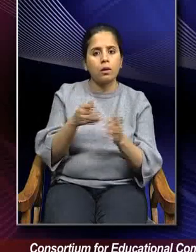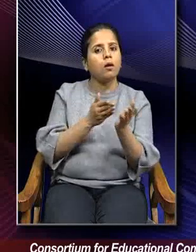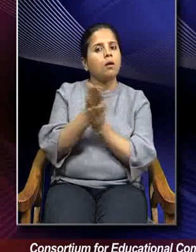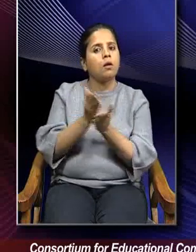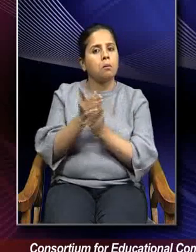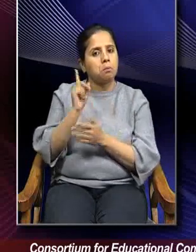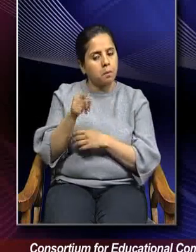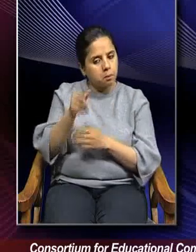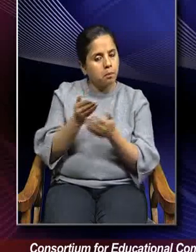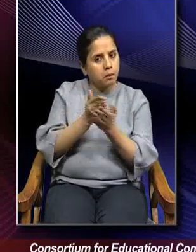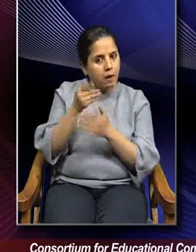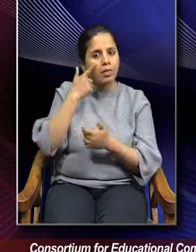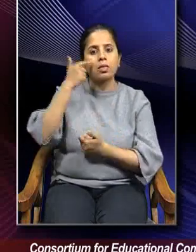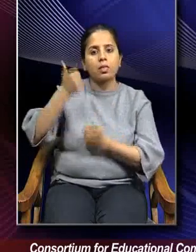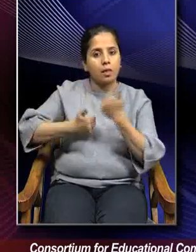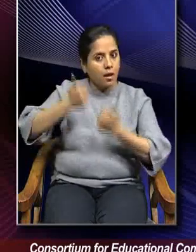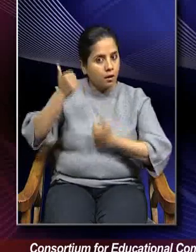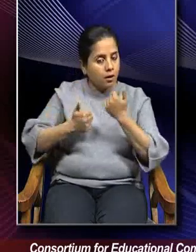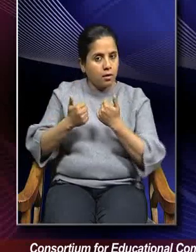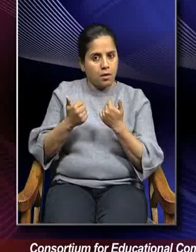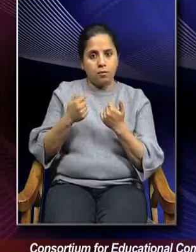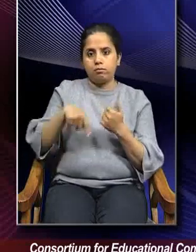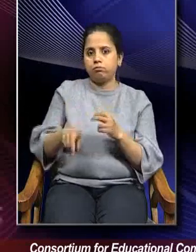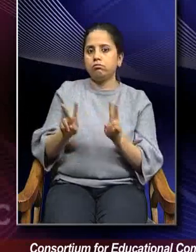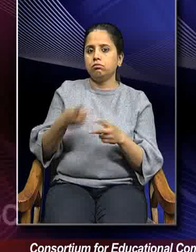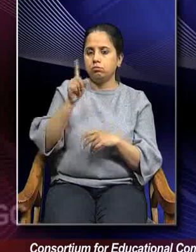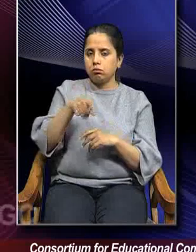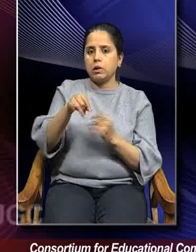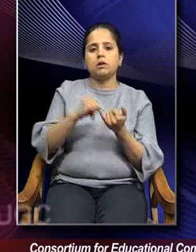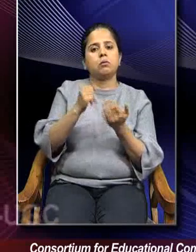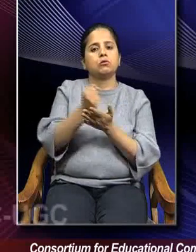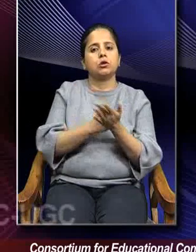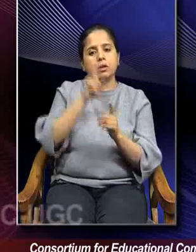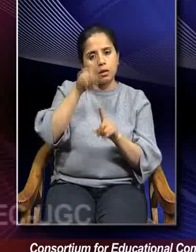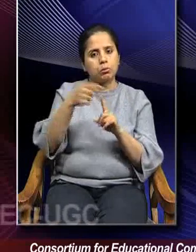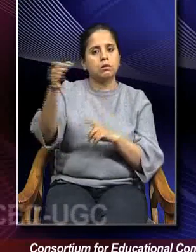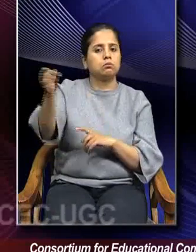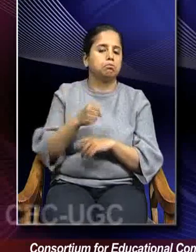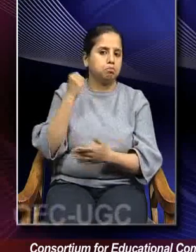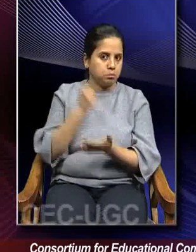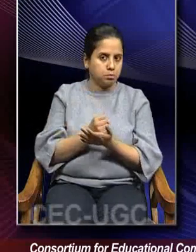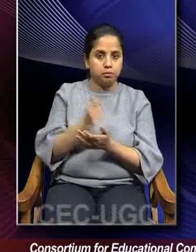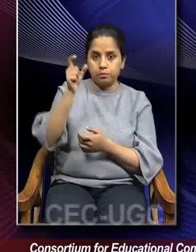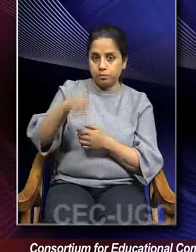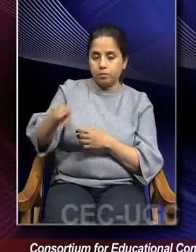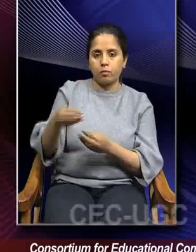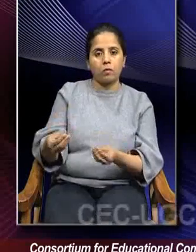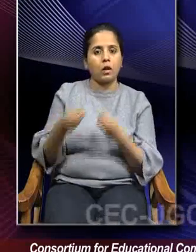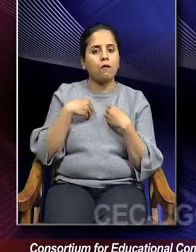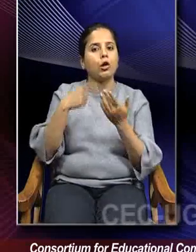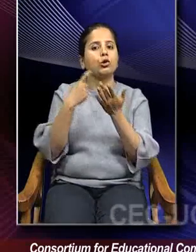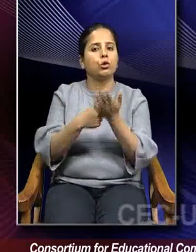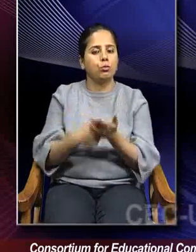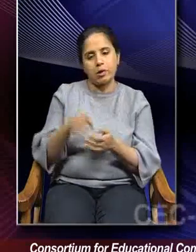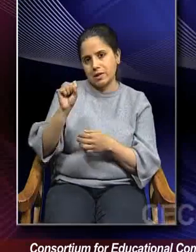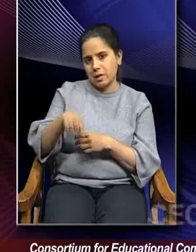of testing should be, you need to call the subject experts for that. So, they need to give us the report that